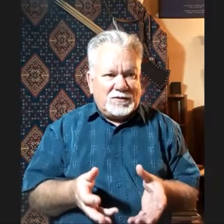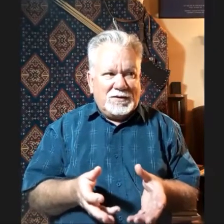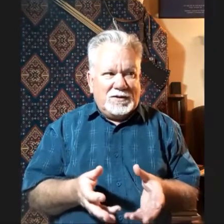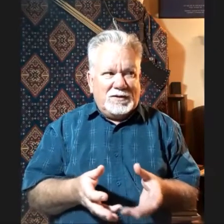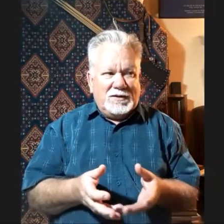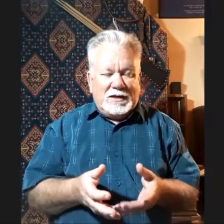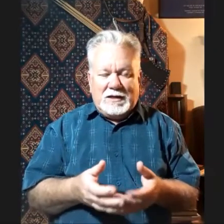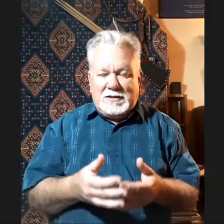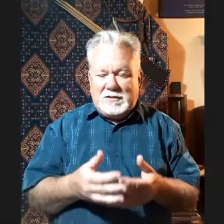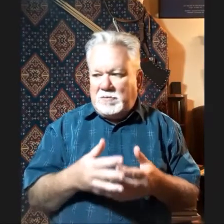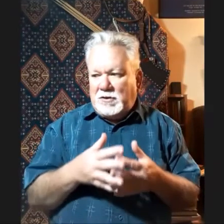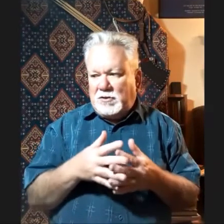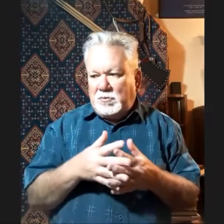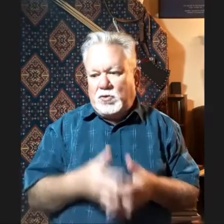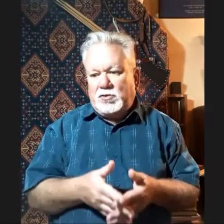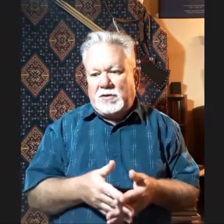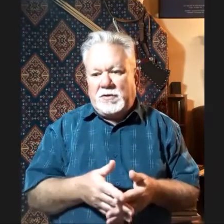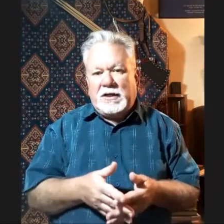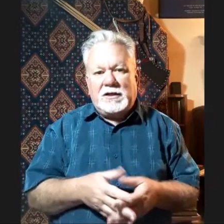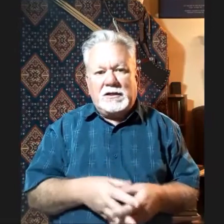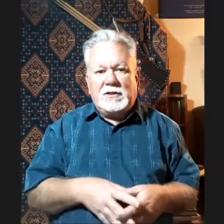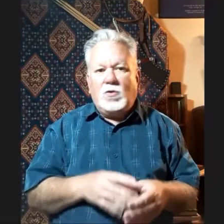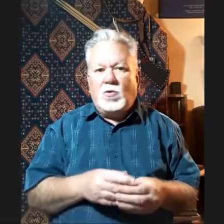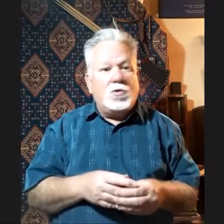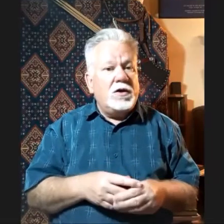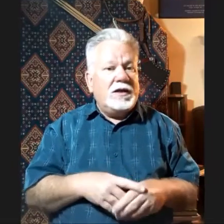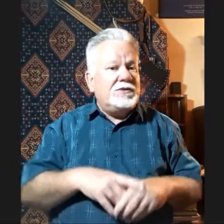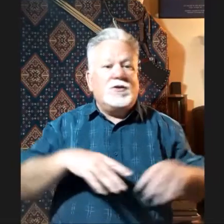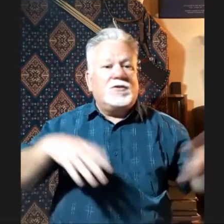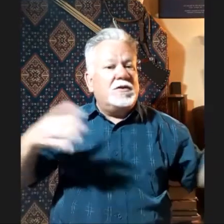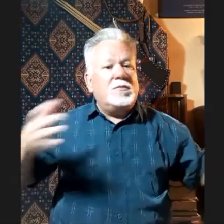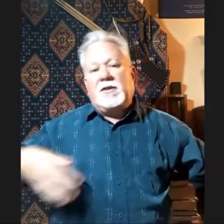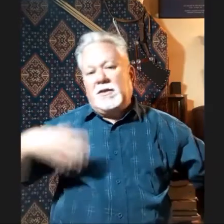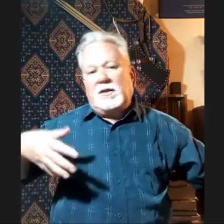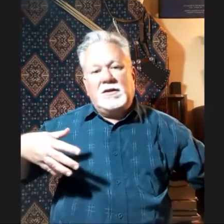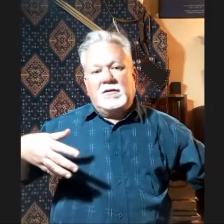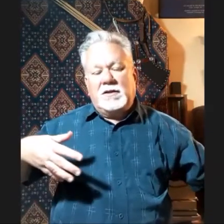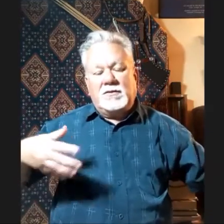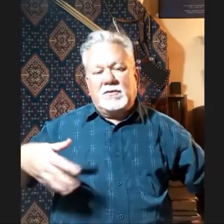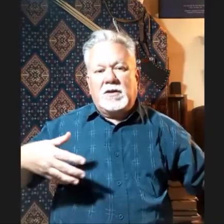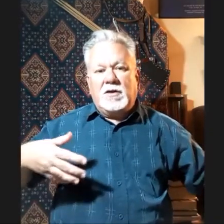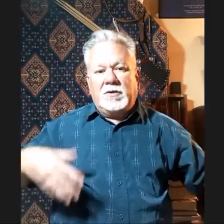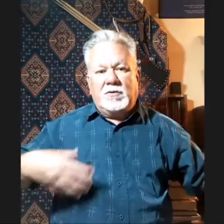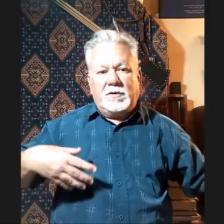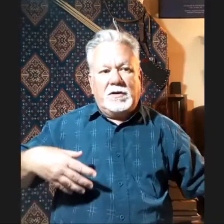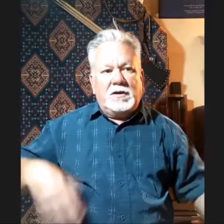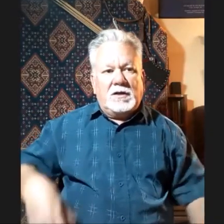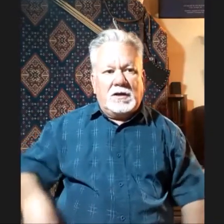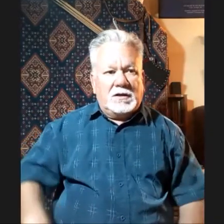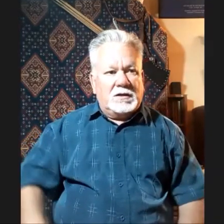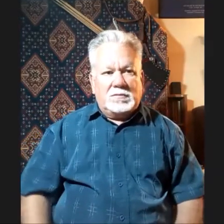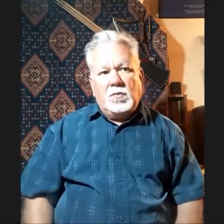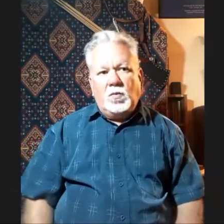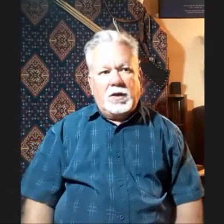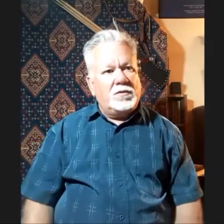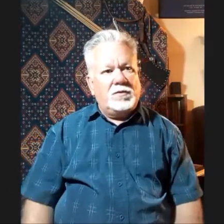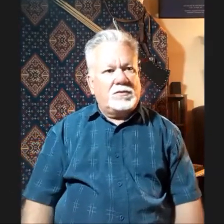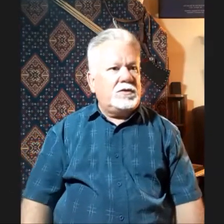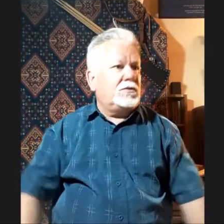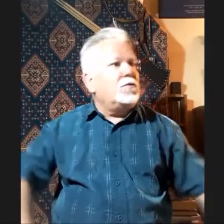attempting to portray a reality or it's got some other thing that's going on, whether it's a